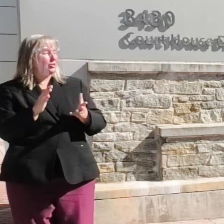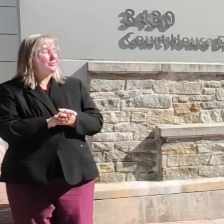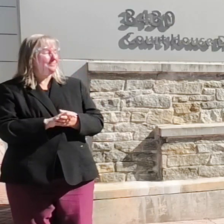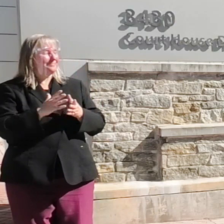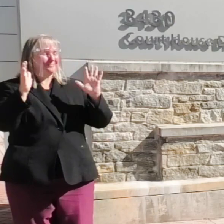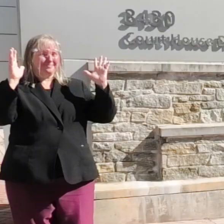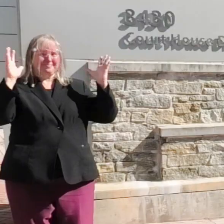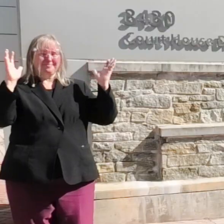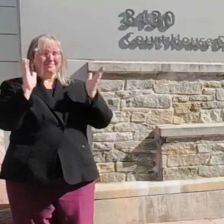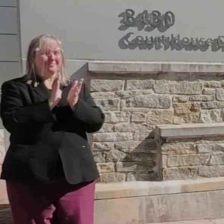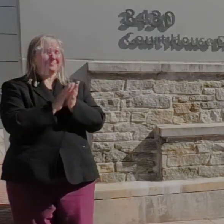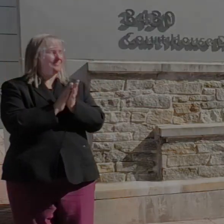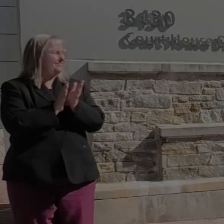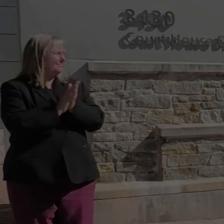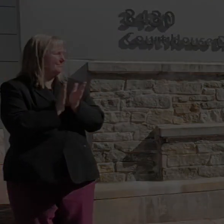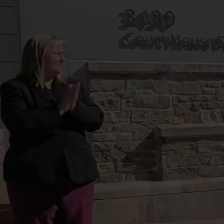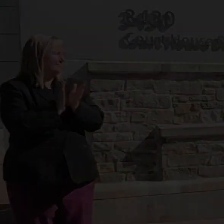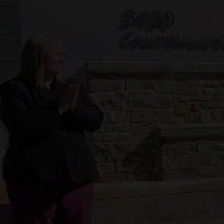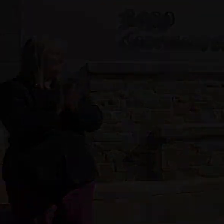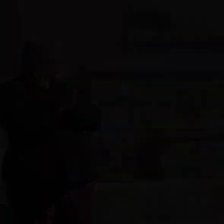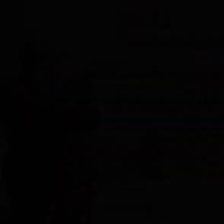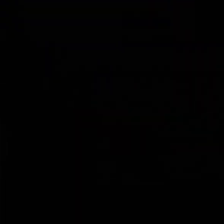Thank you. Thank you.